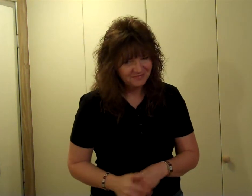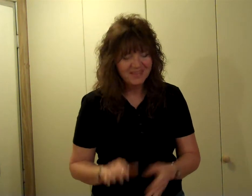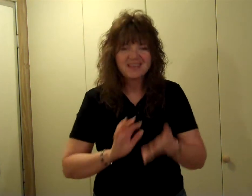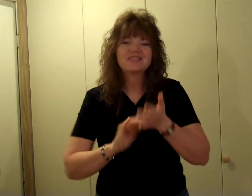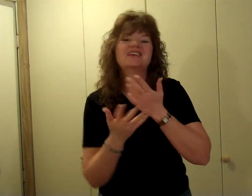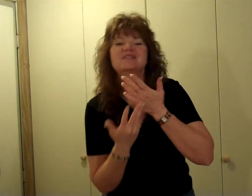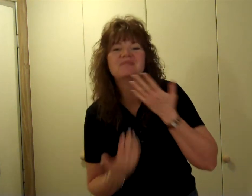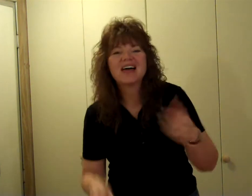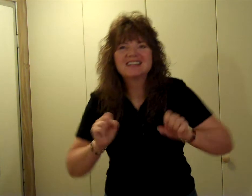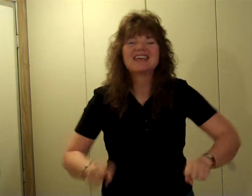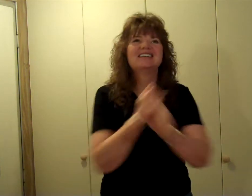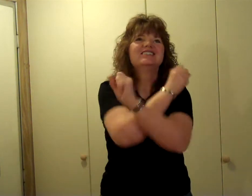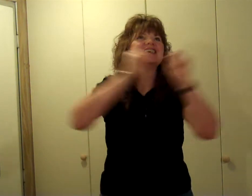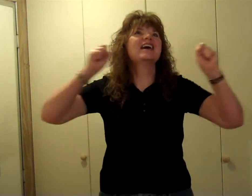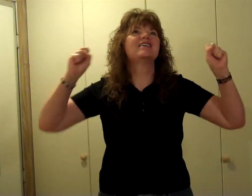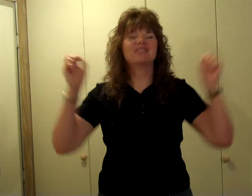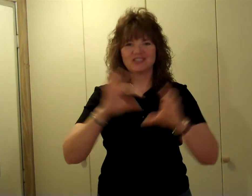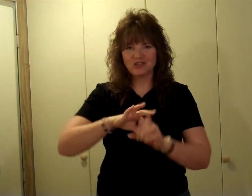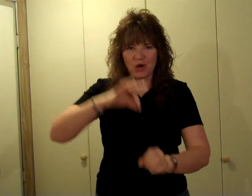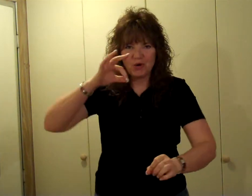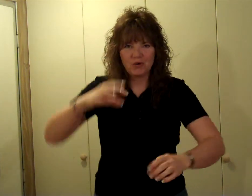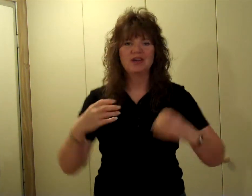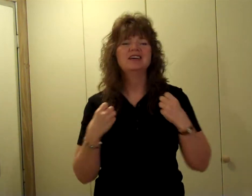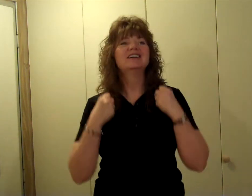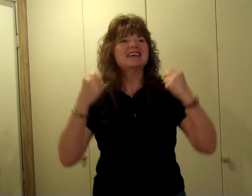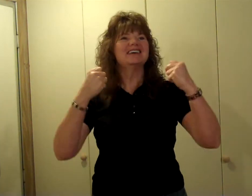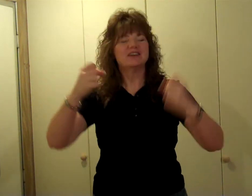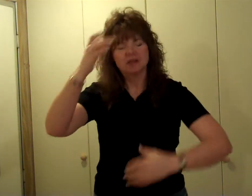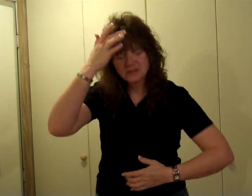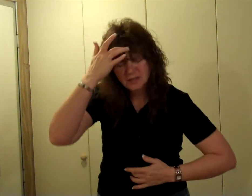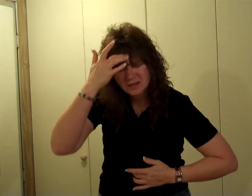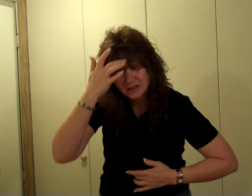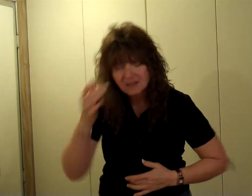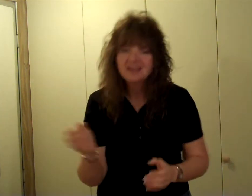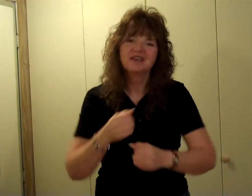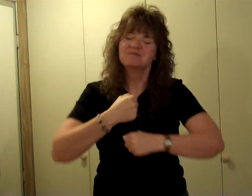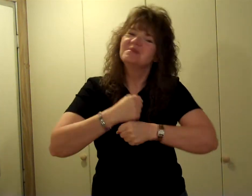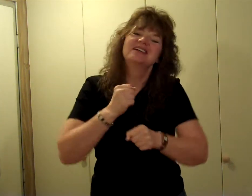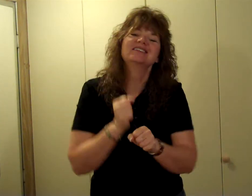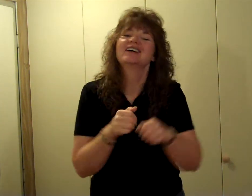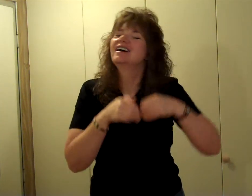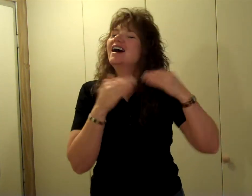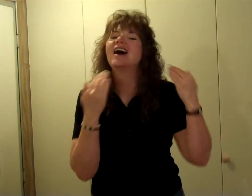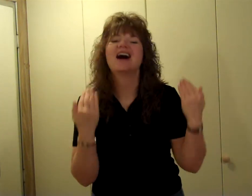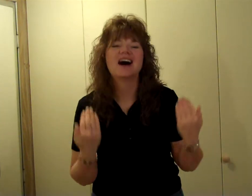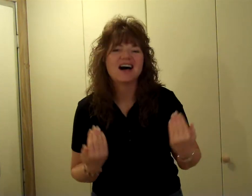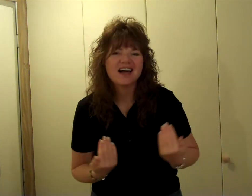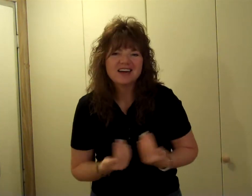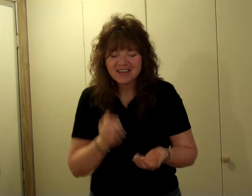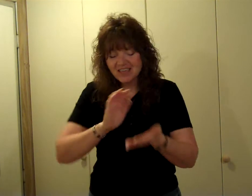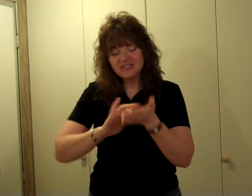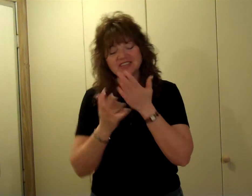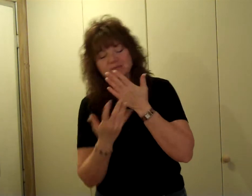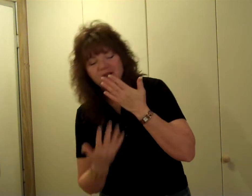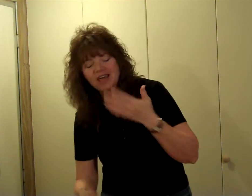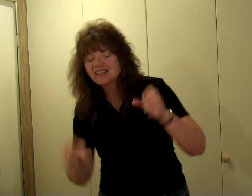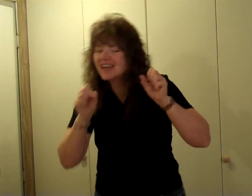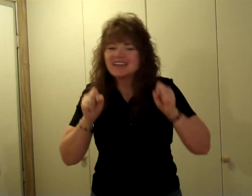This blood can save the soul, heal the sick, mend the heart. This blood can